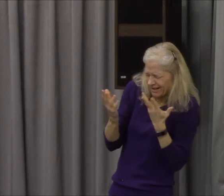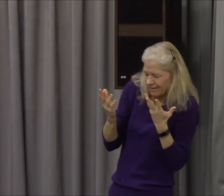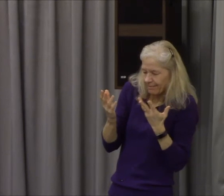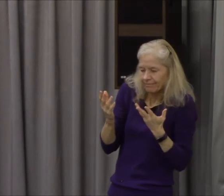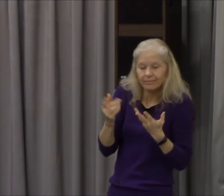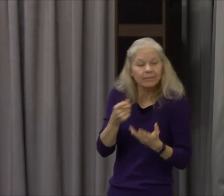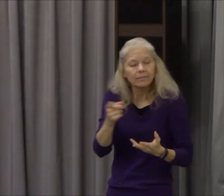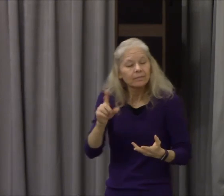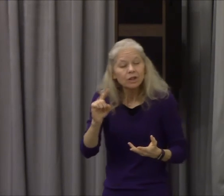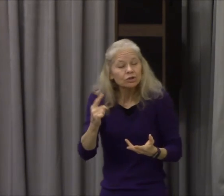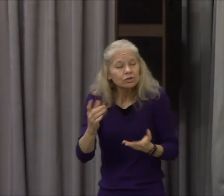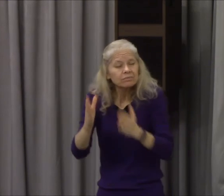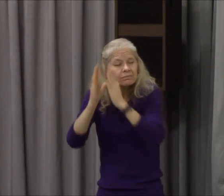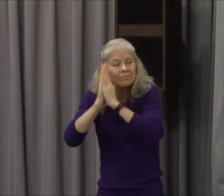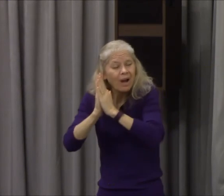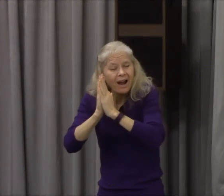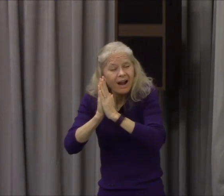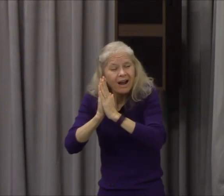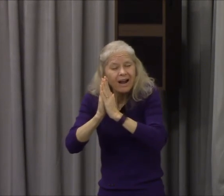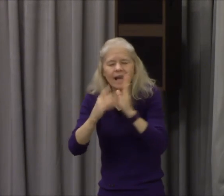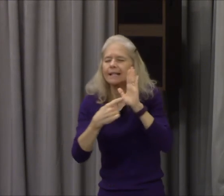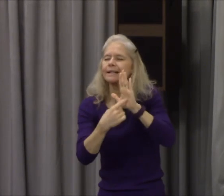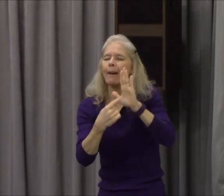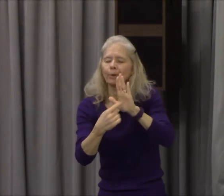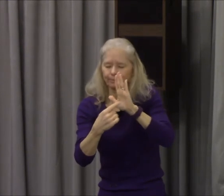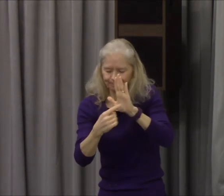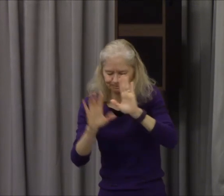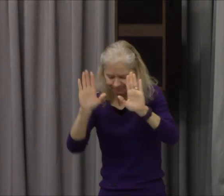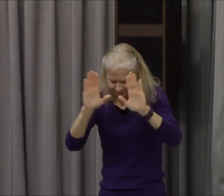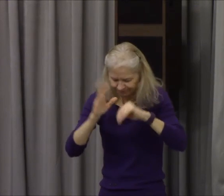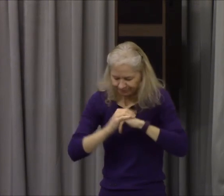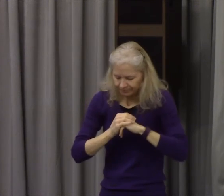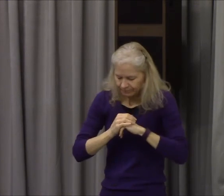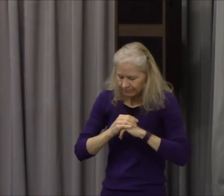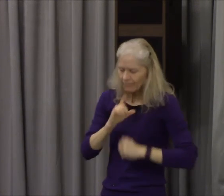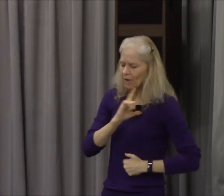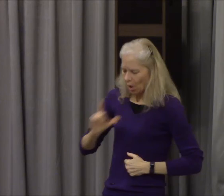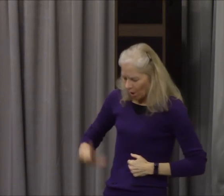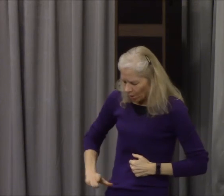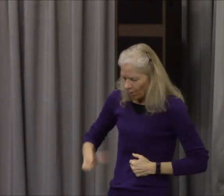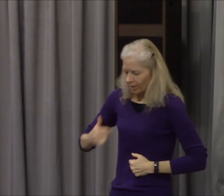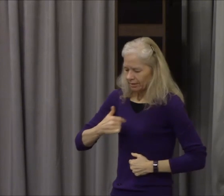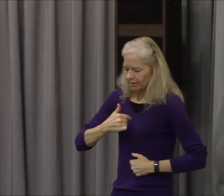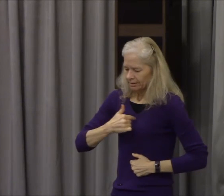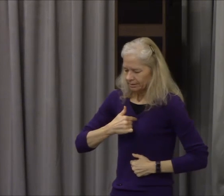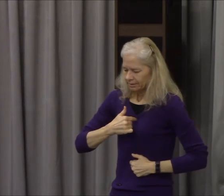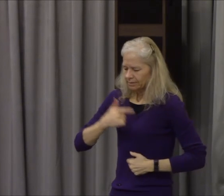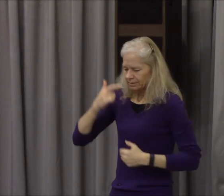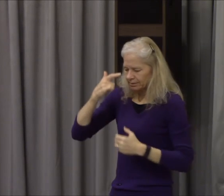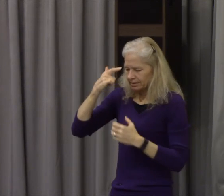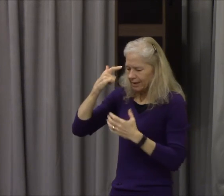Lord I'm sorry for my sins I believe you're the son of God you died for my sins and rose again